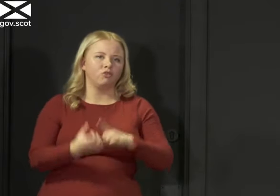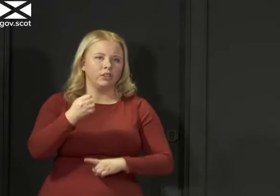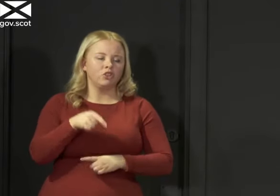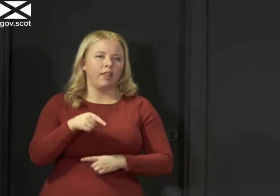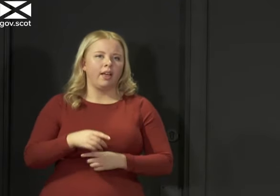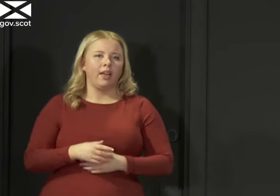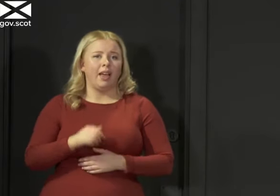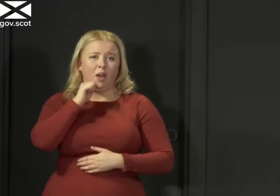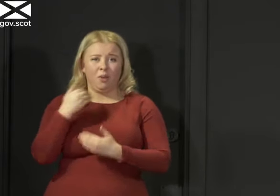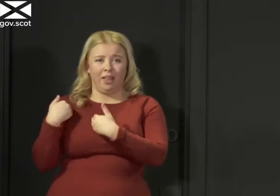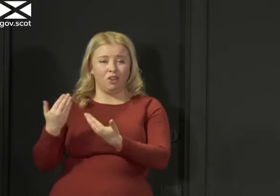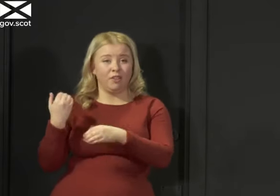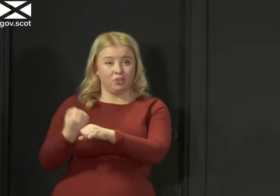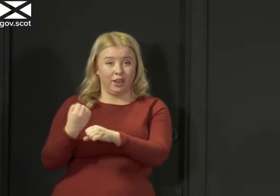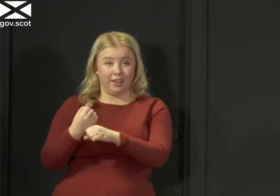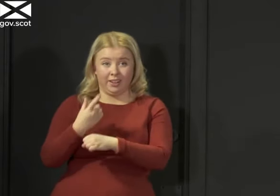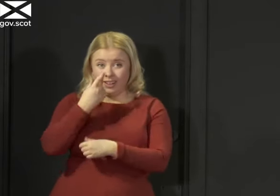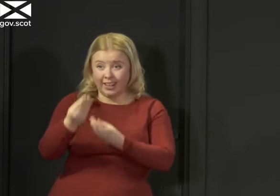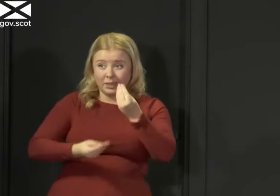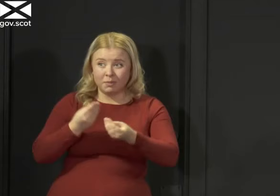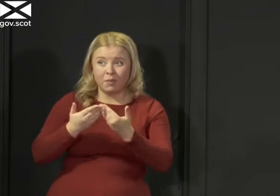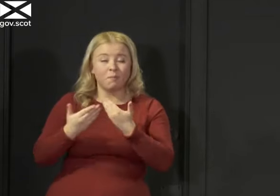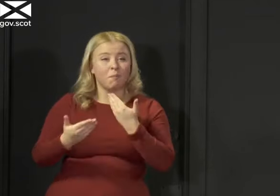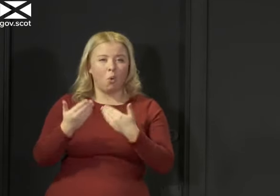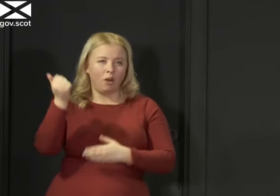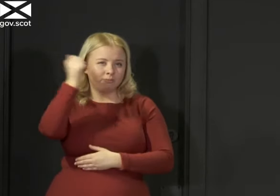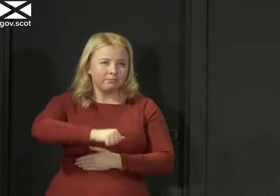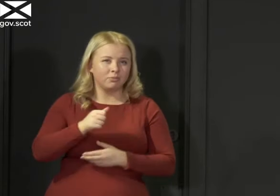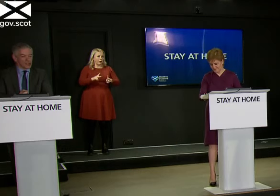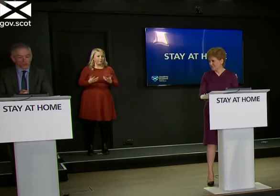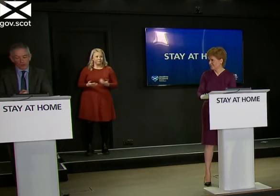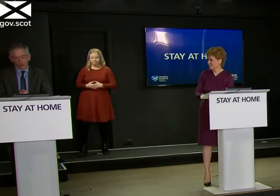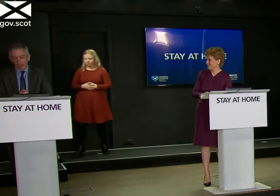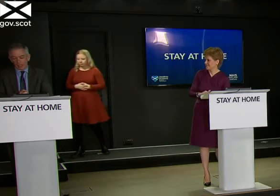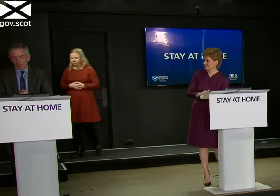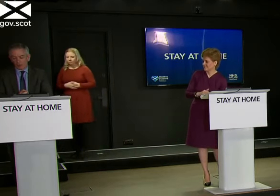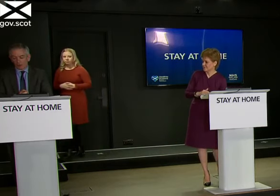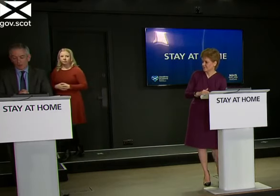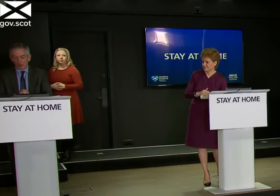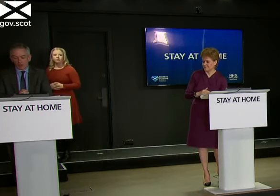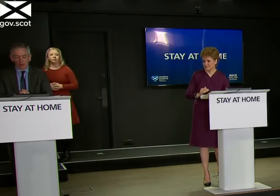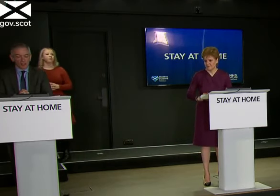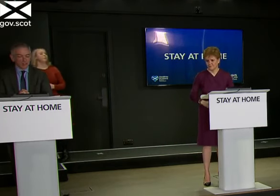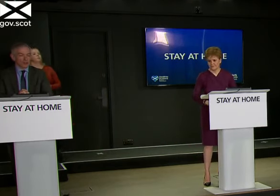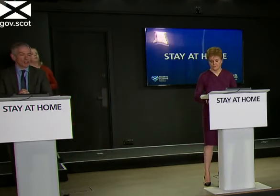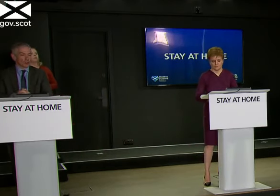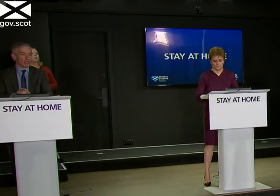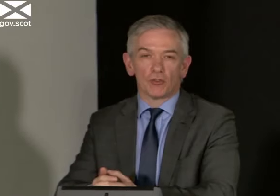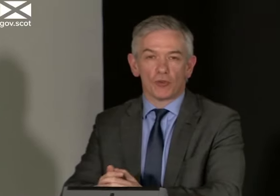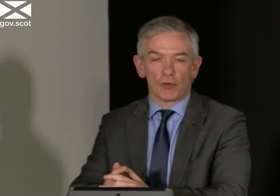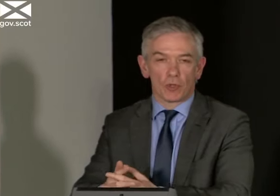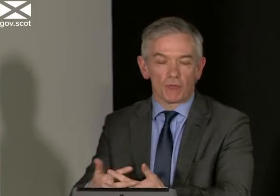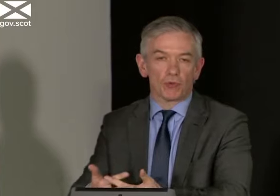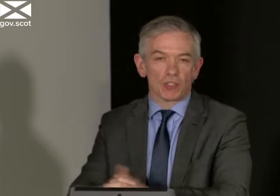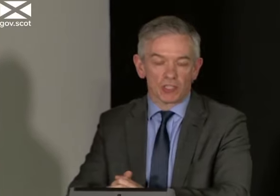Gregor, who can probably explain all this in a slightly more technical way than I've just managed. So I think anything that, you know, there are still things that we